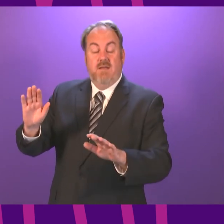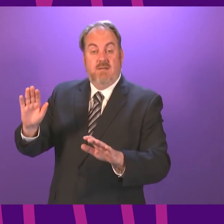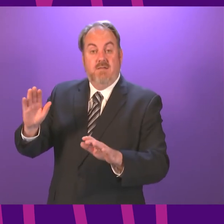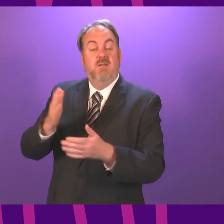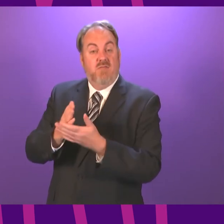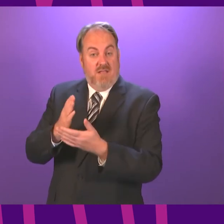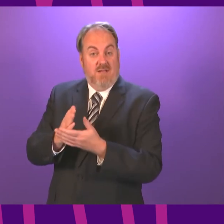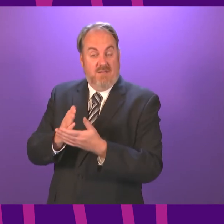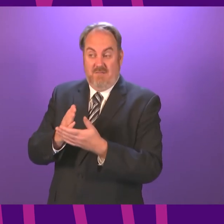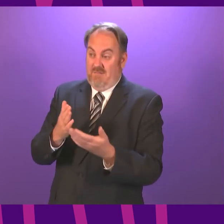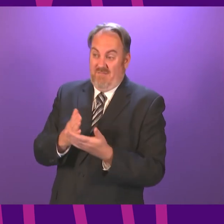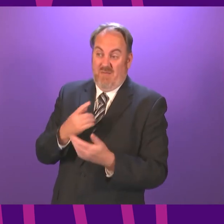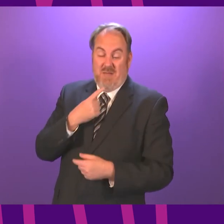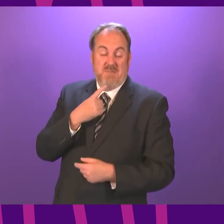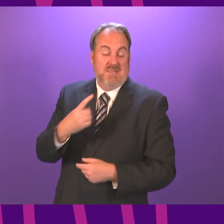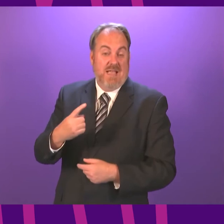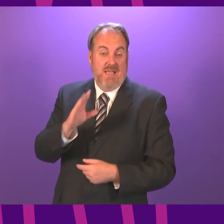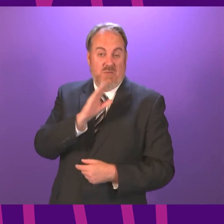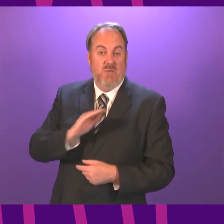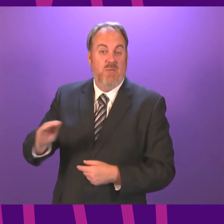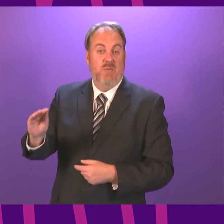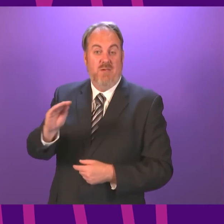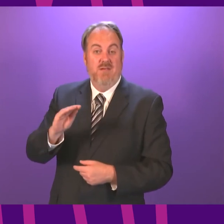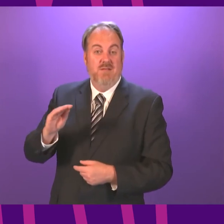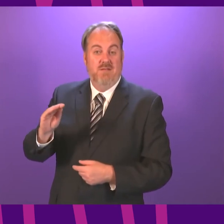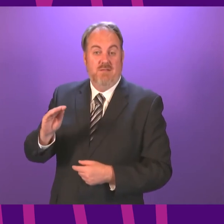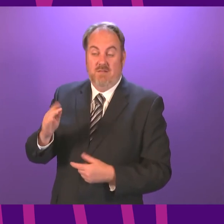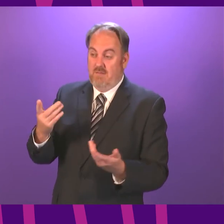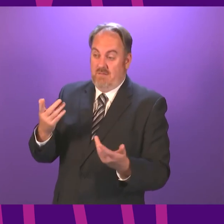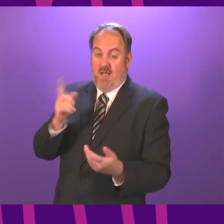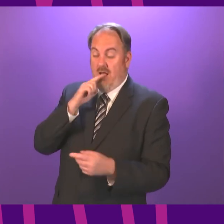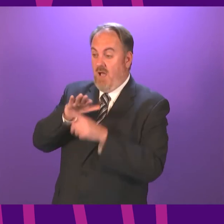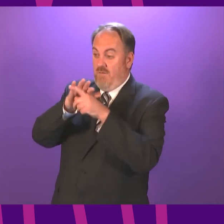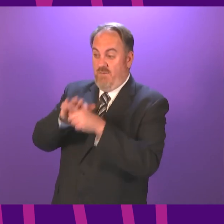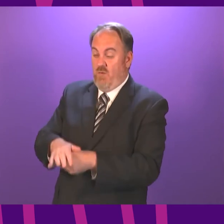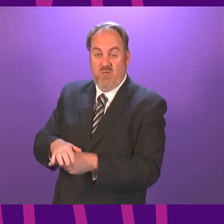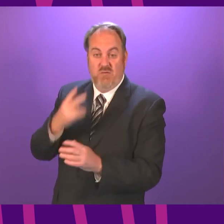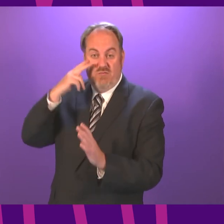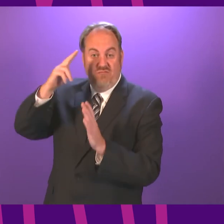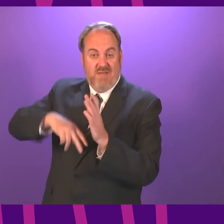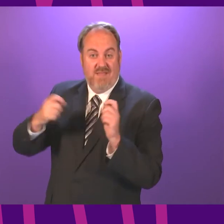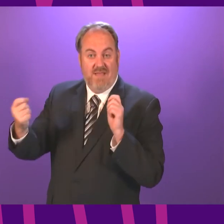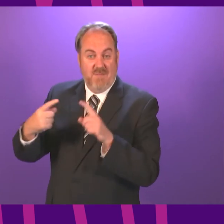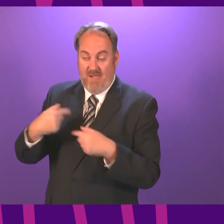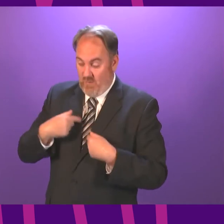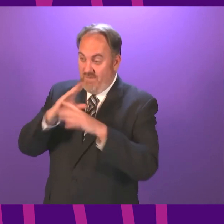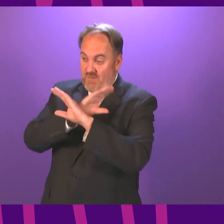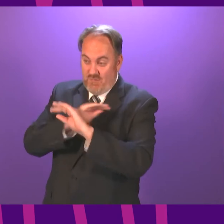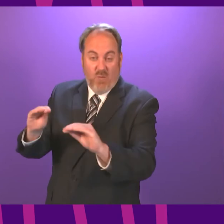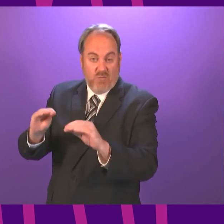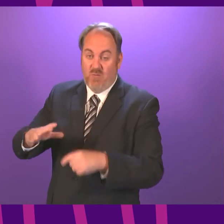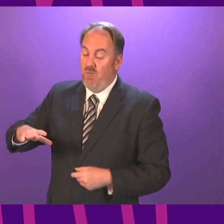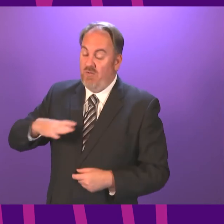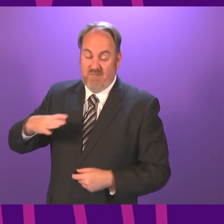As the saying goes, you can take the horse to water, but you can't make it drink. Now, when Bolton was added,